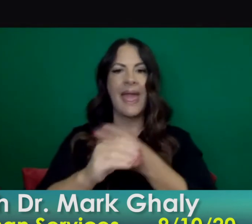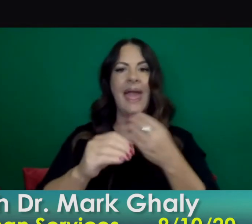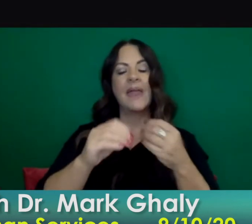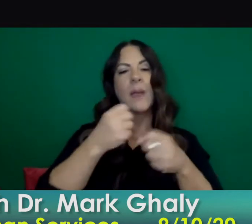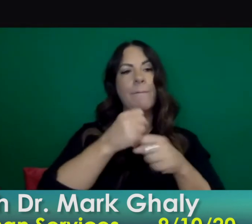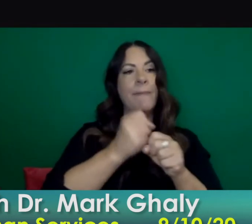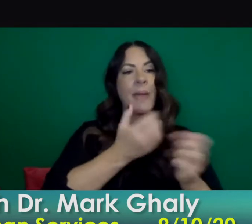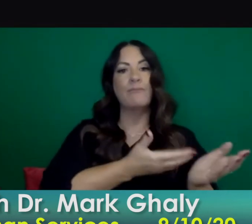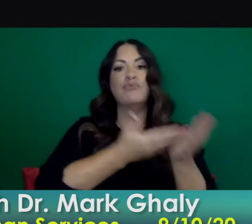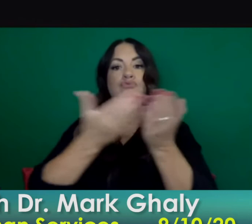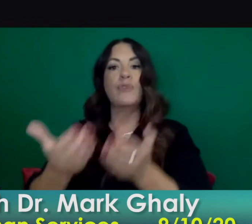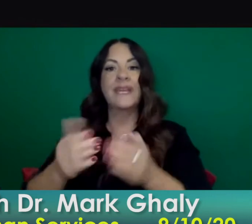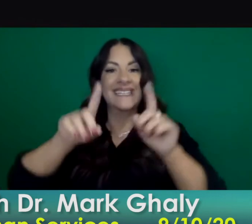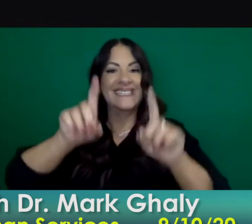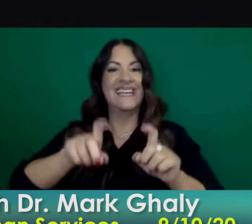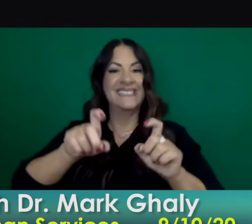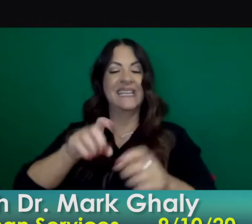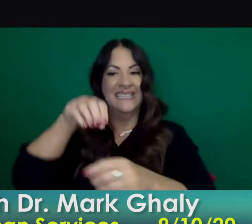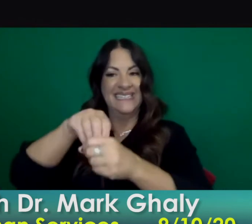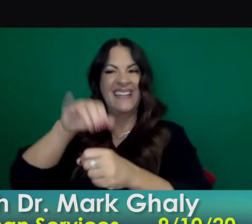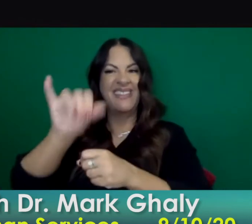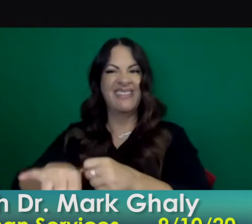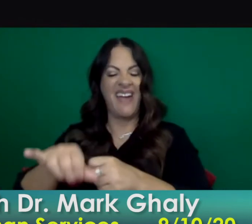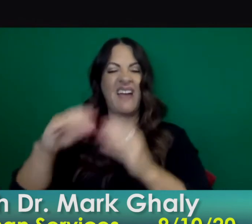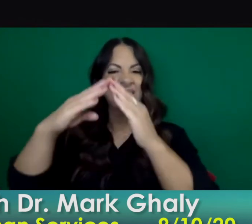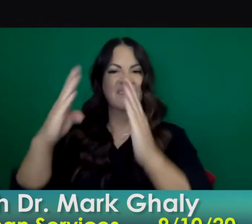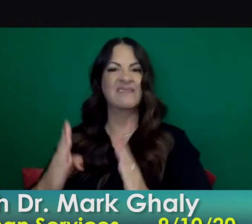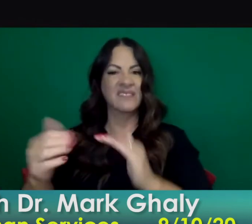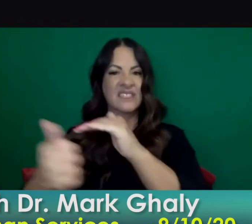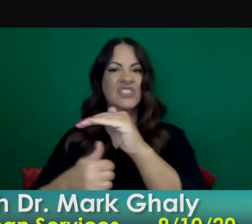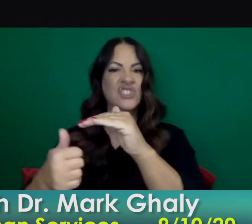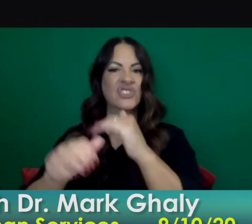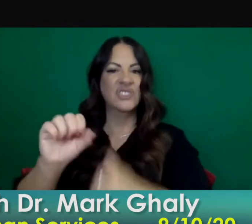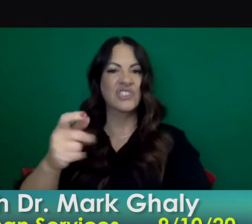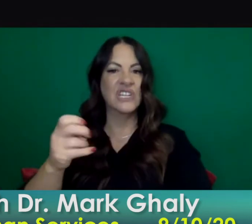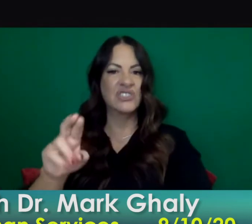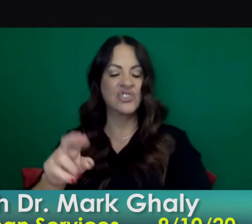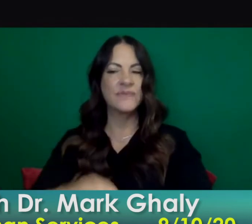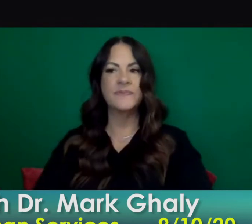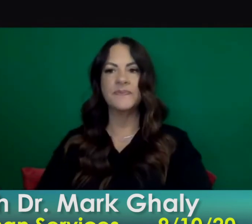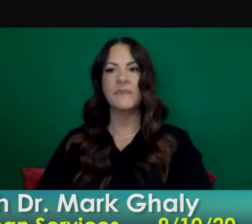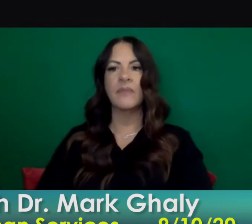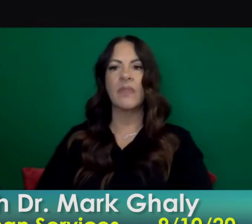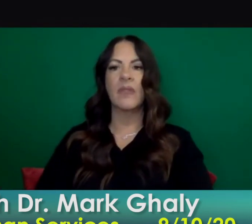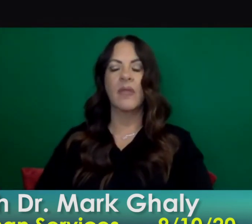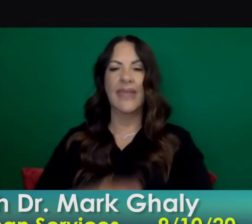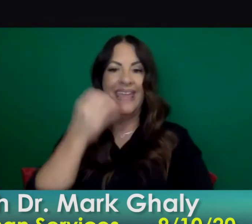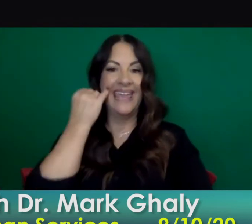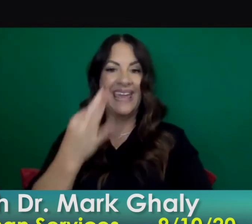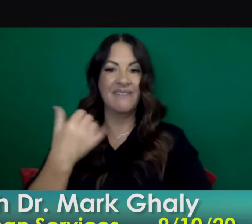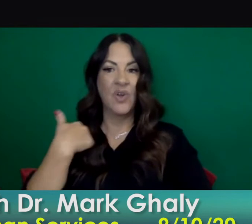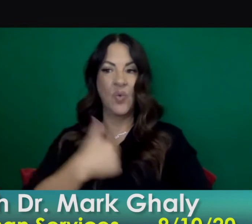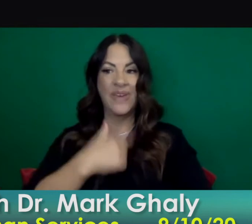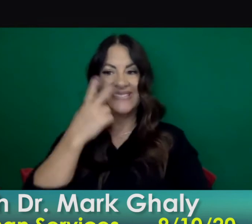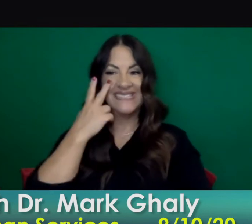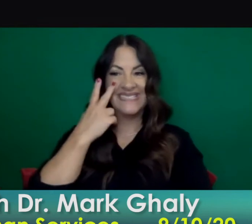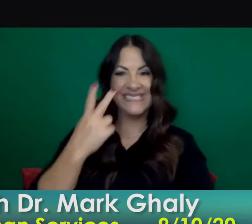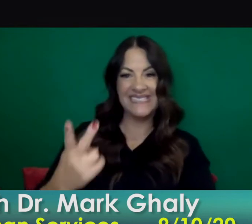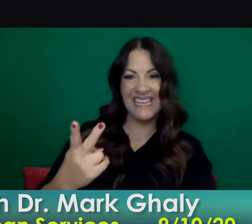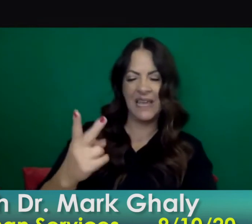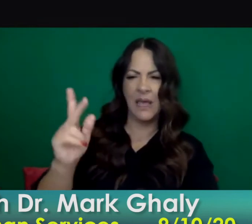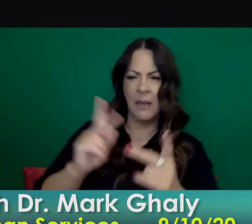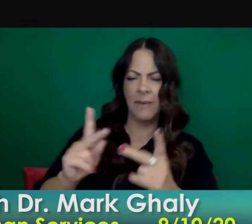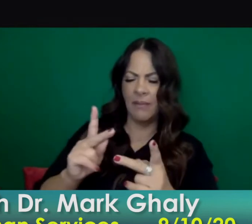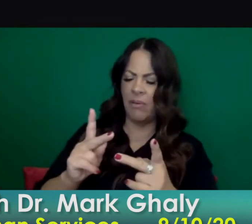uh shelters uh when appropriate we would make it available meaning if we're seeing a cluster of people with